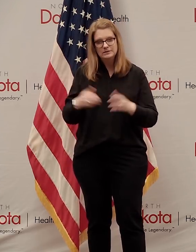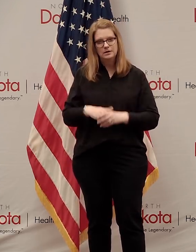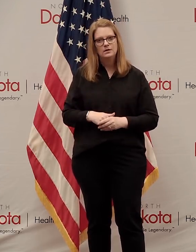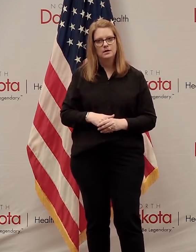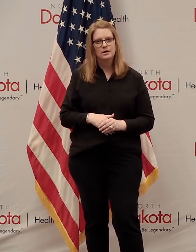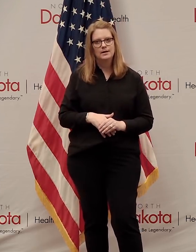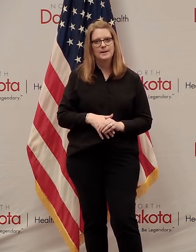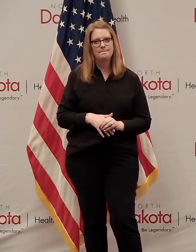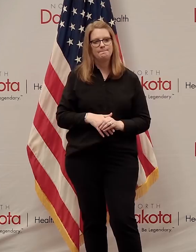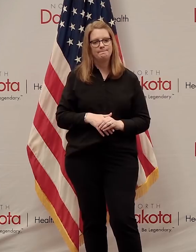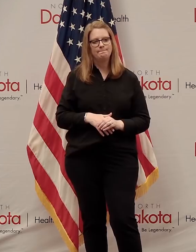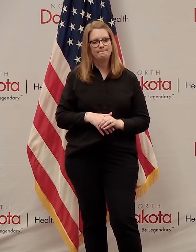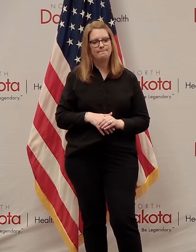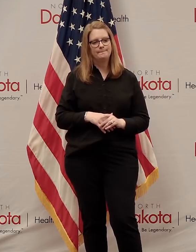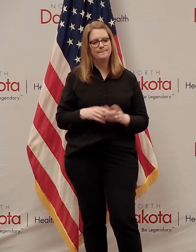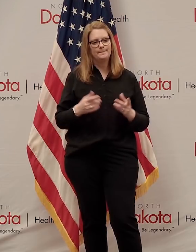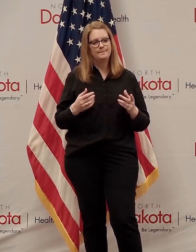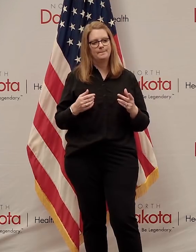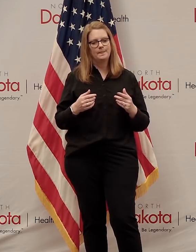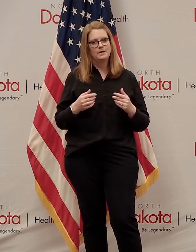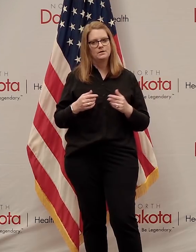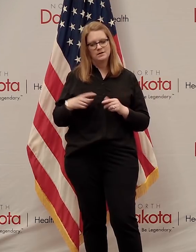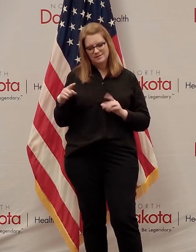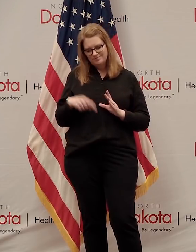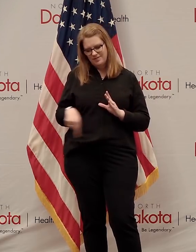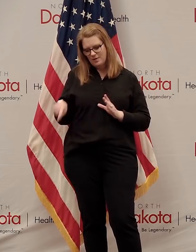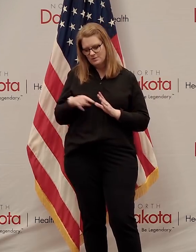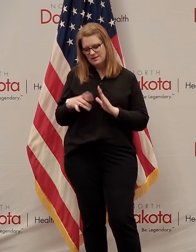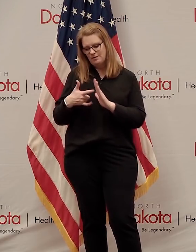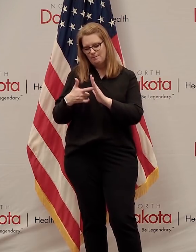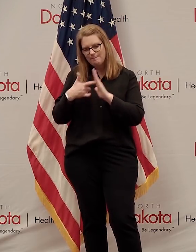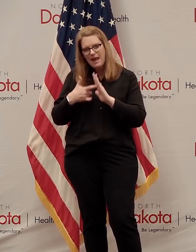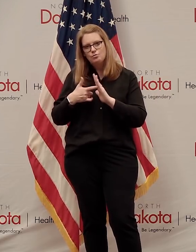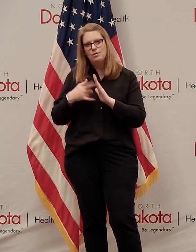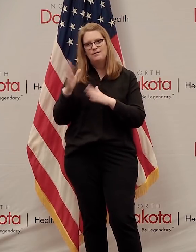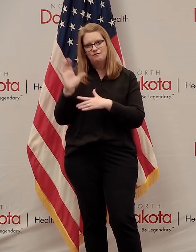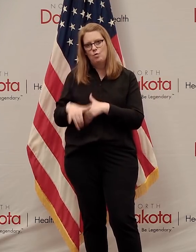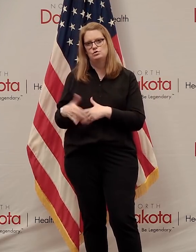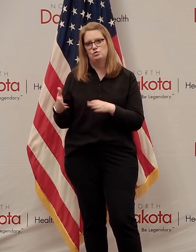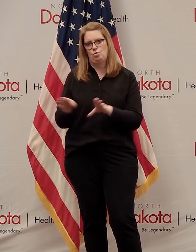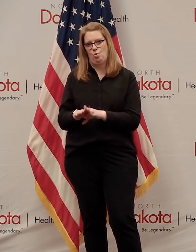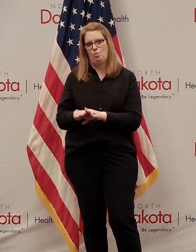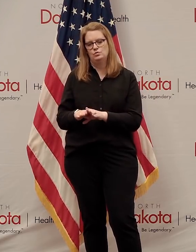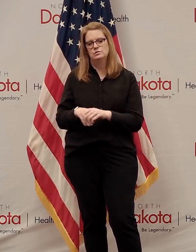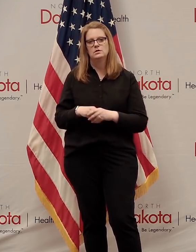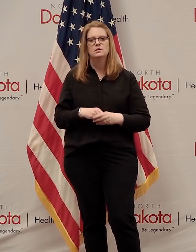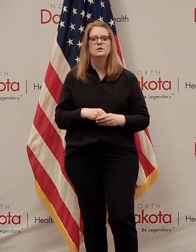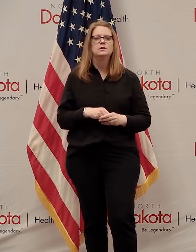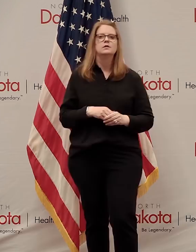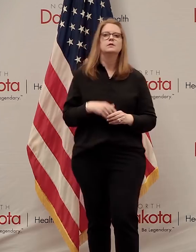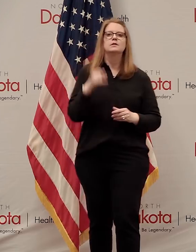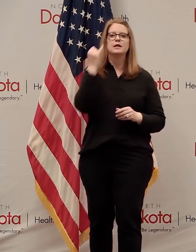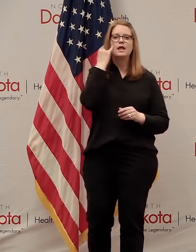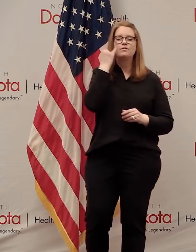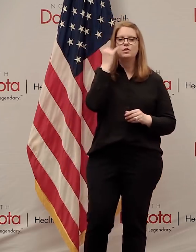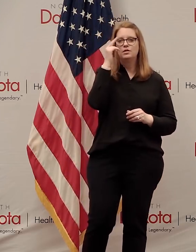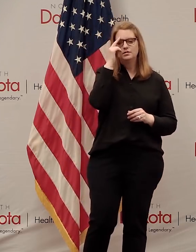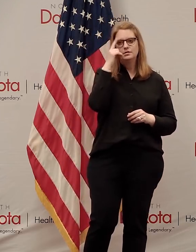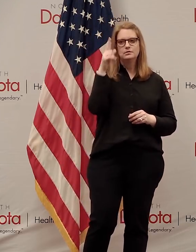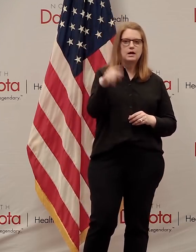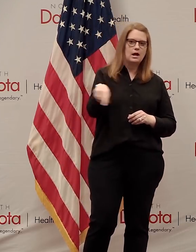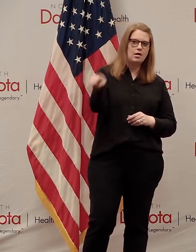dial of trying to dial back up the ones that had mandatorily affected. And, again, if you're out there and you were not